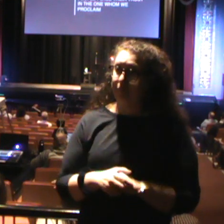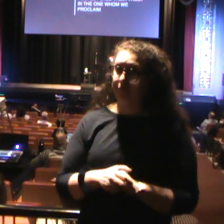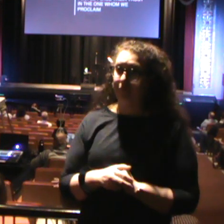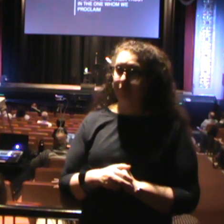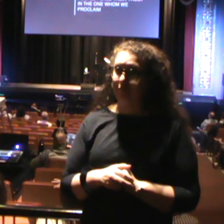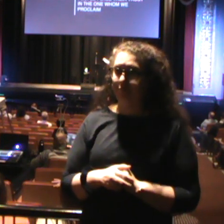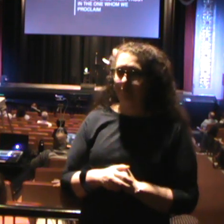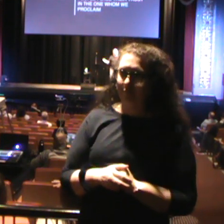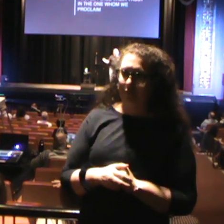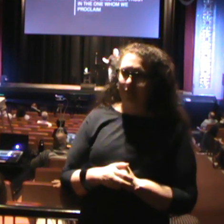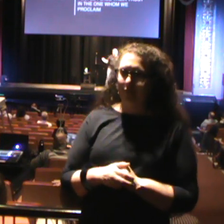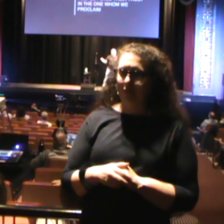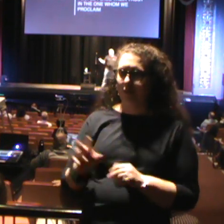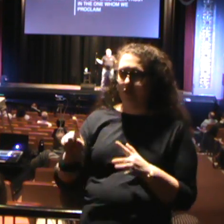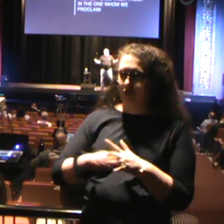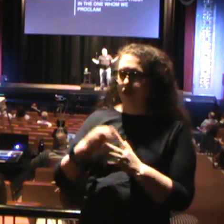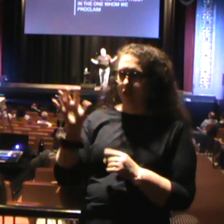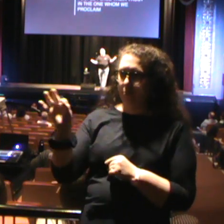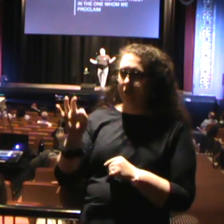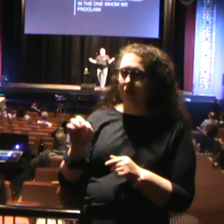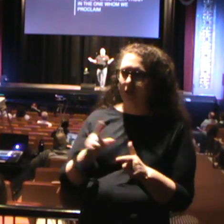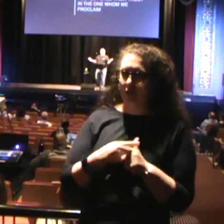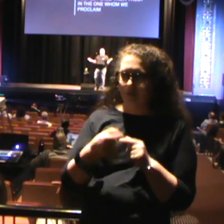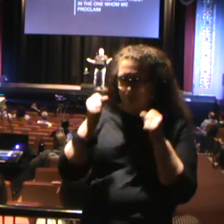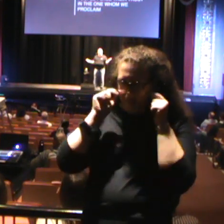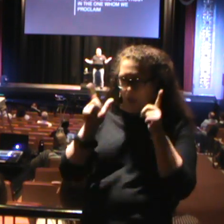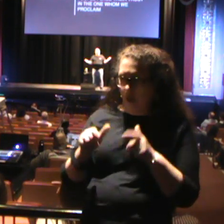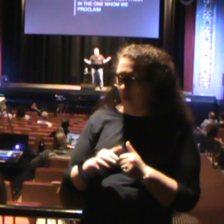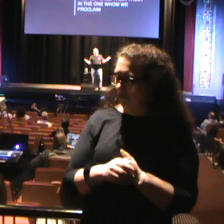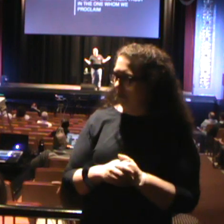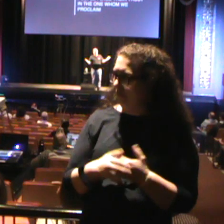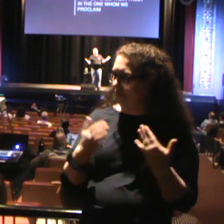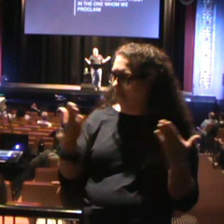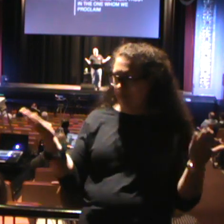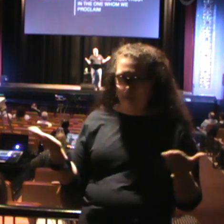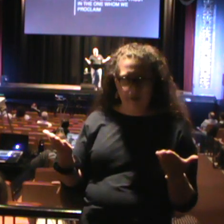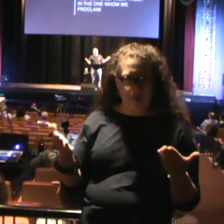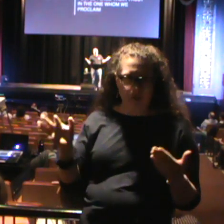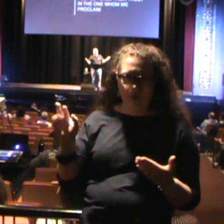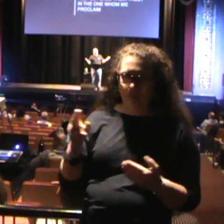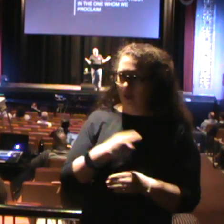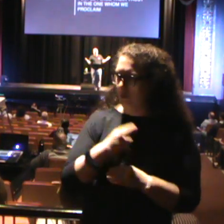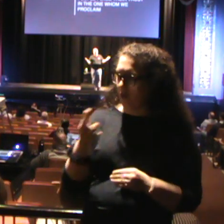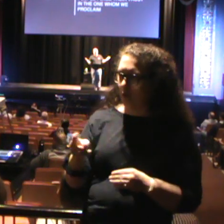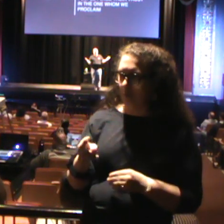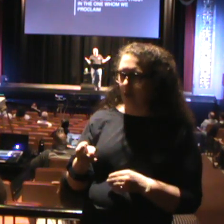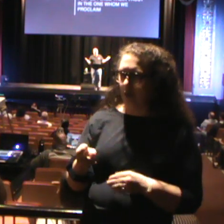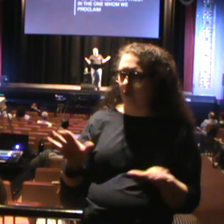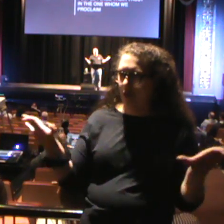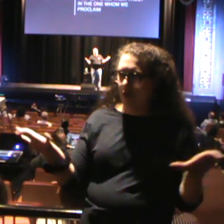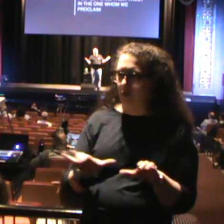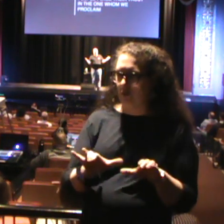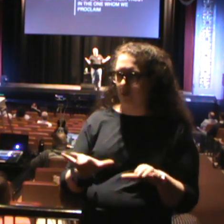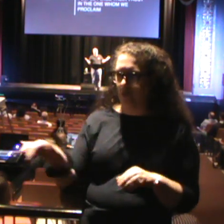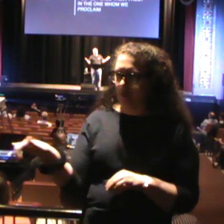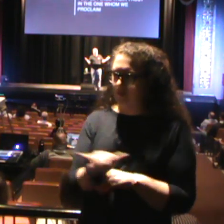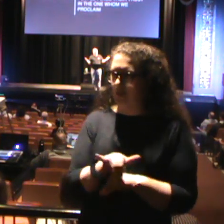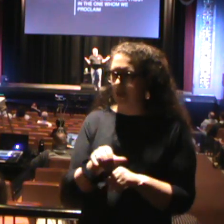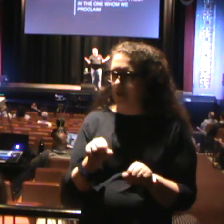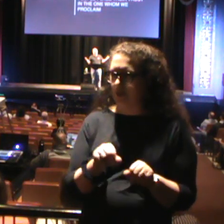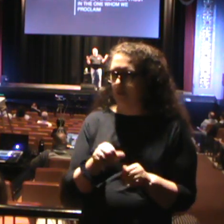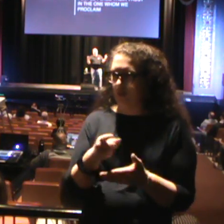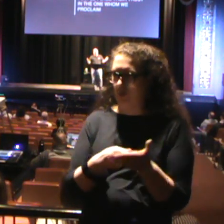And so I started preaching. And then all of a sudden, I ended up in a place called Hopewell, Virginia, preaching and doing the exact same thing other people taught me how to do in other places.